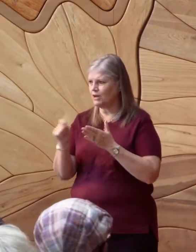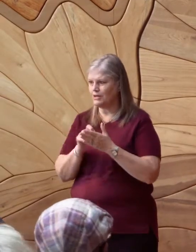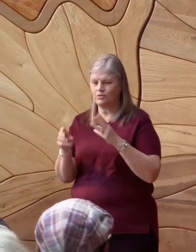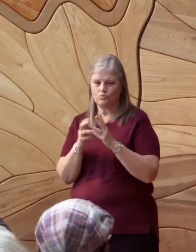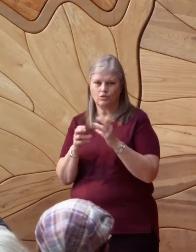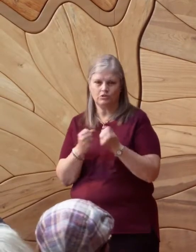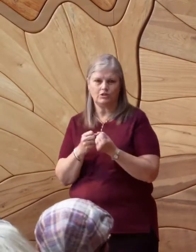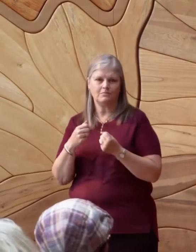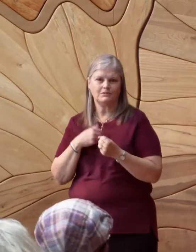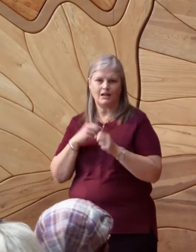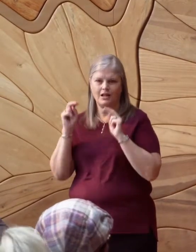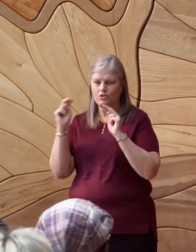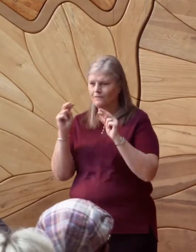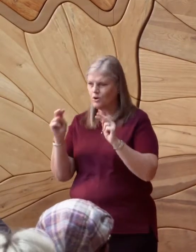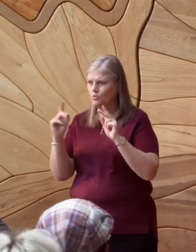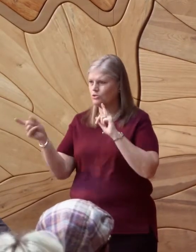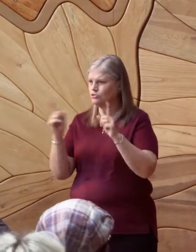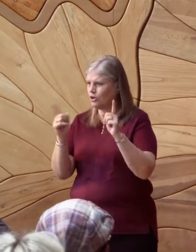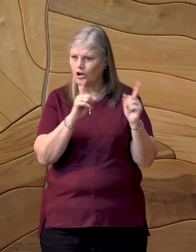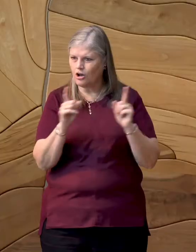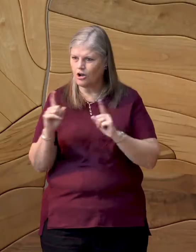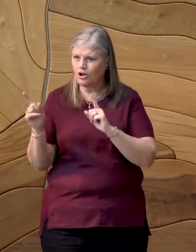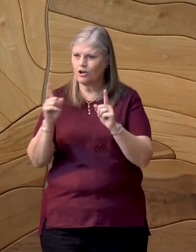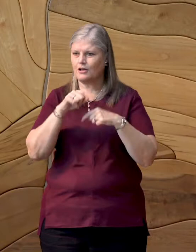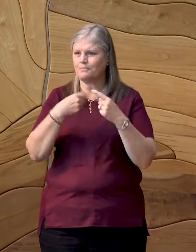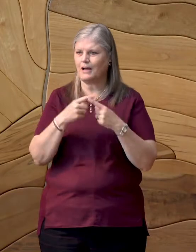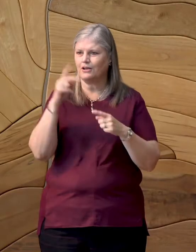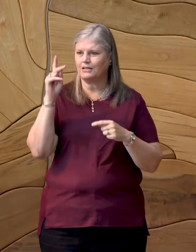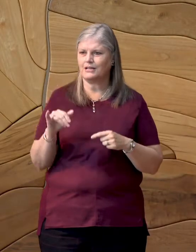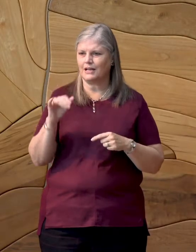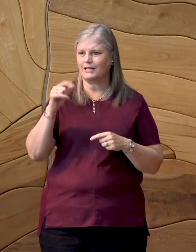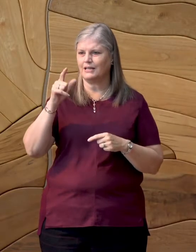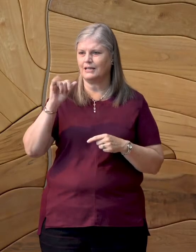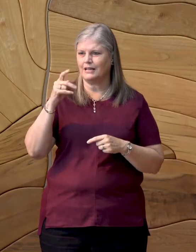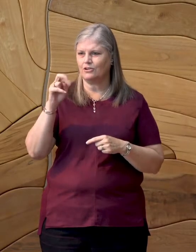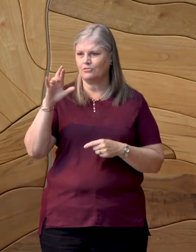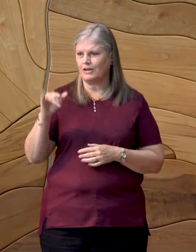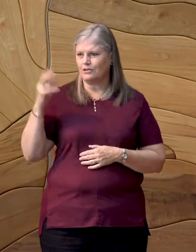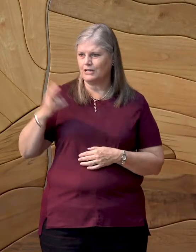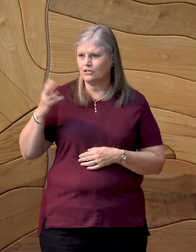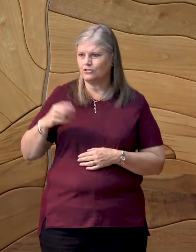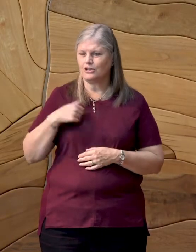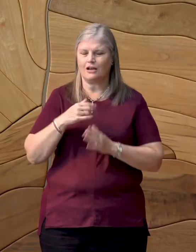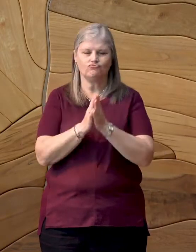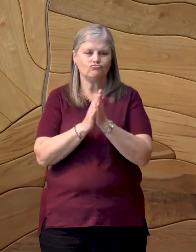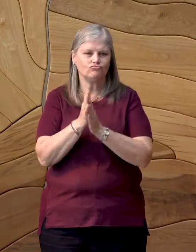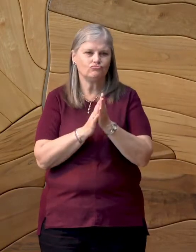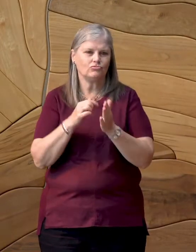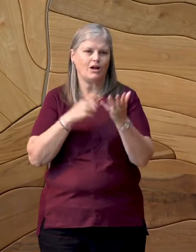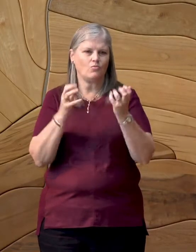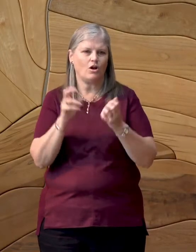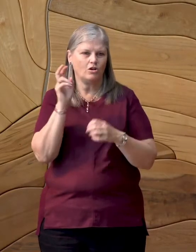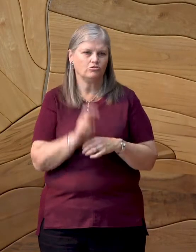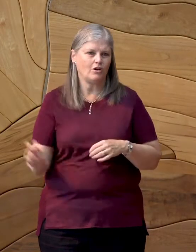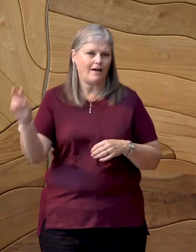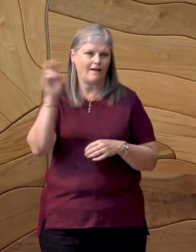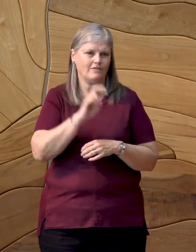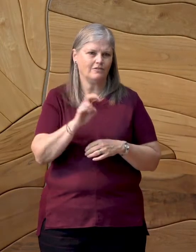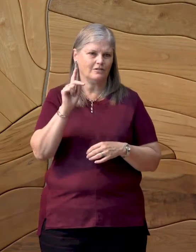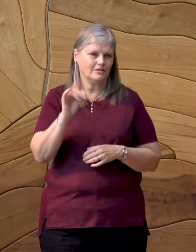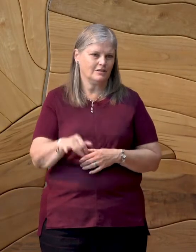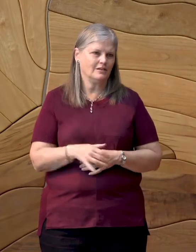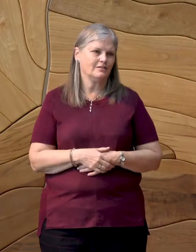I look forward to talking about Kentucky's literary history, and I'm eager to do some traveling around the state.